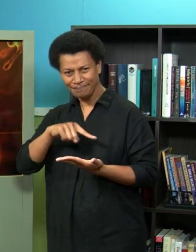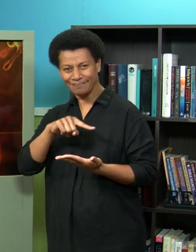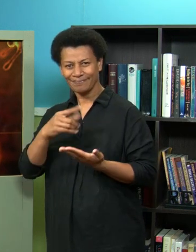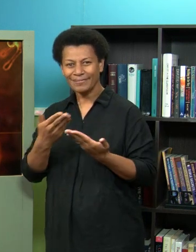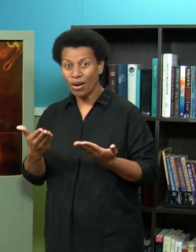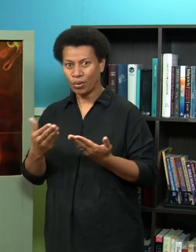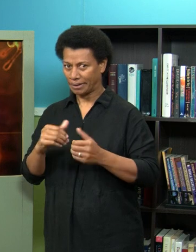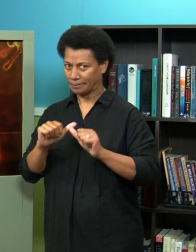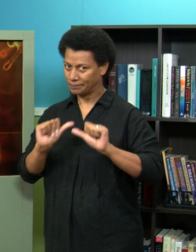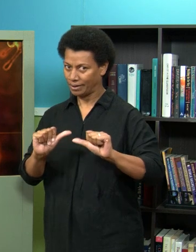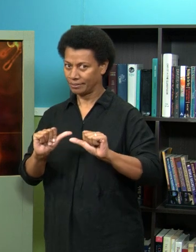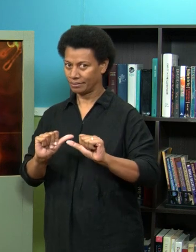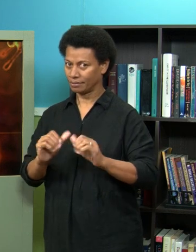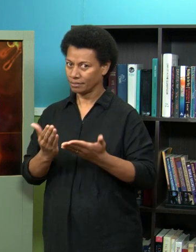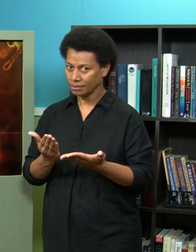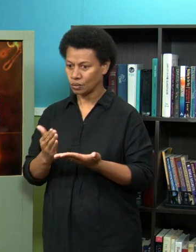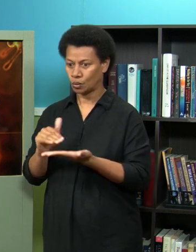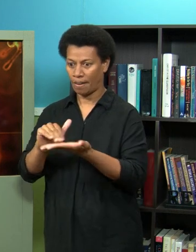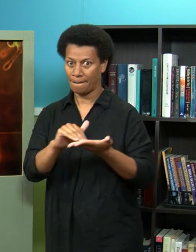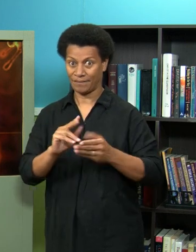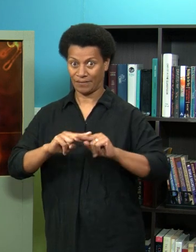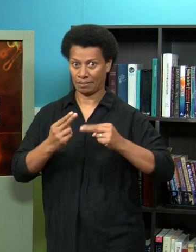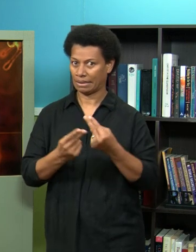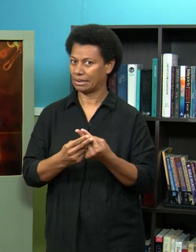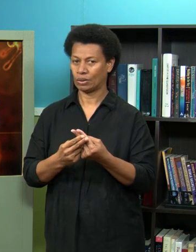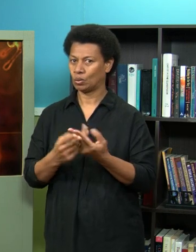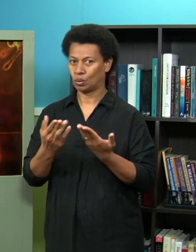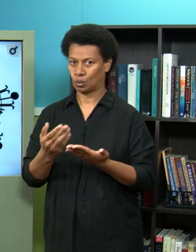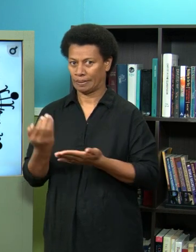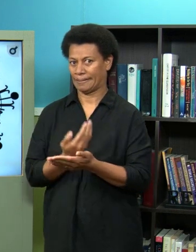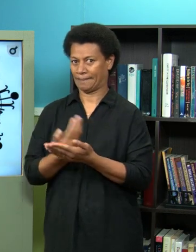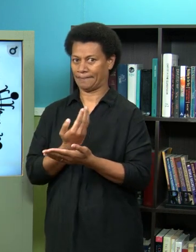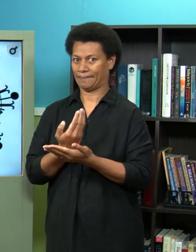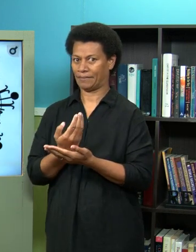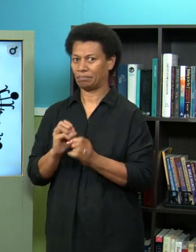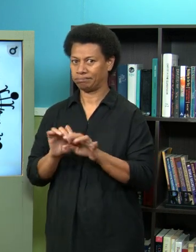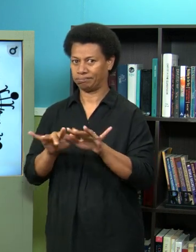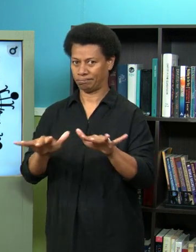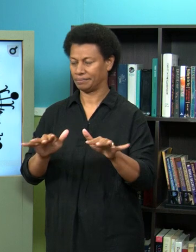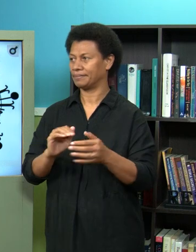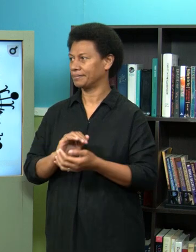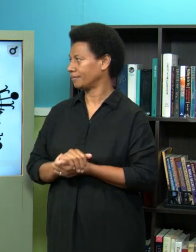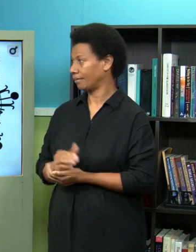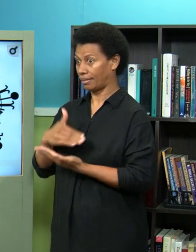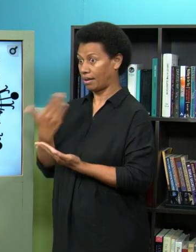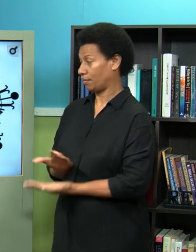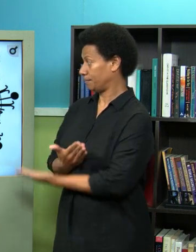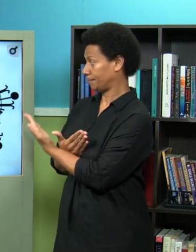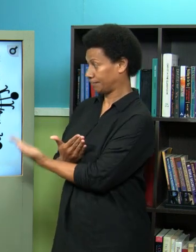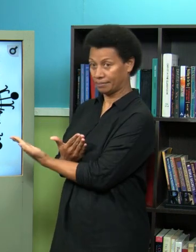this from happening not just to us but to our families as well. So let's jump straight into it. So this is the coronavirus,